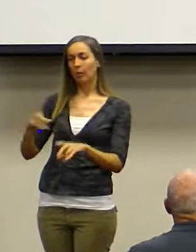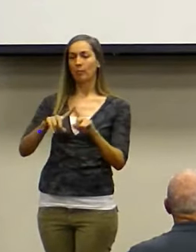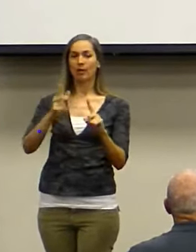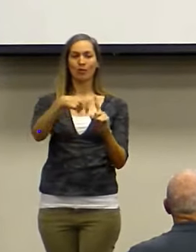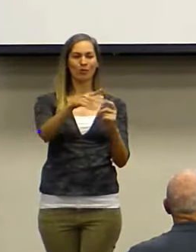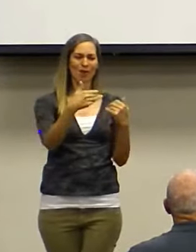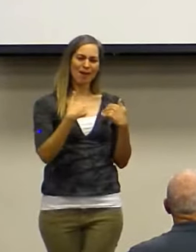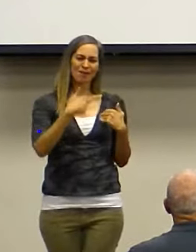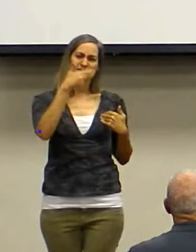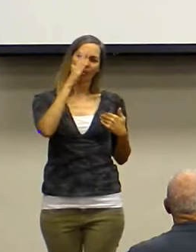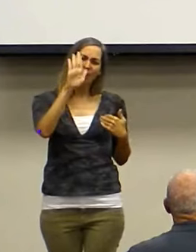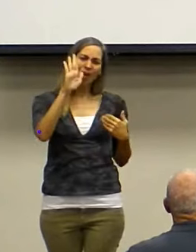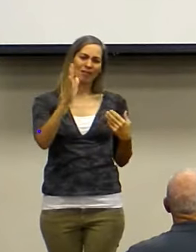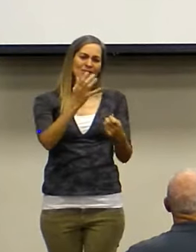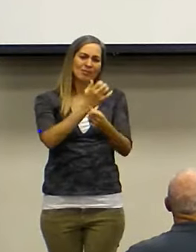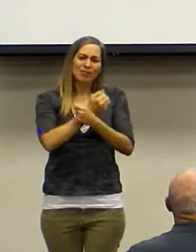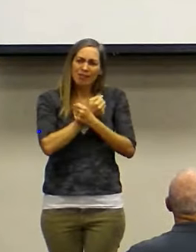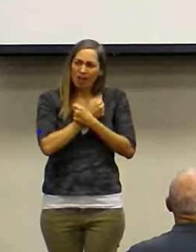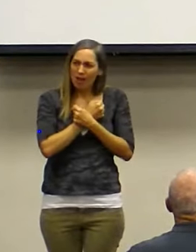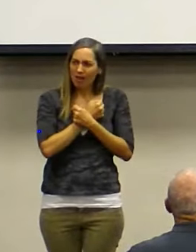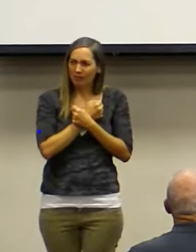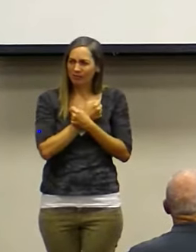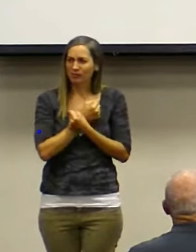is your calling.